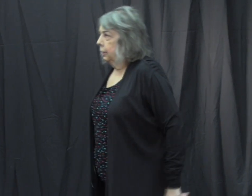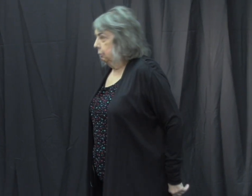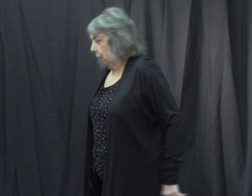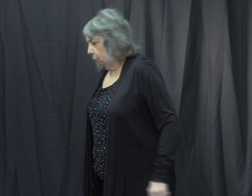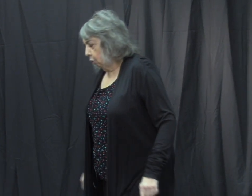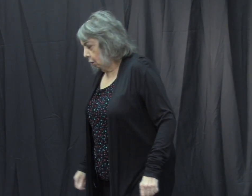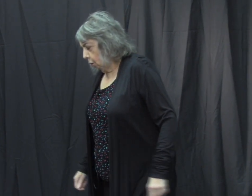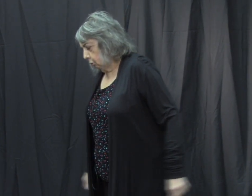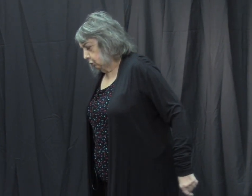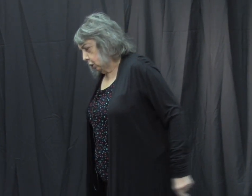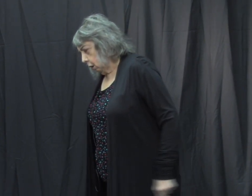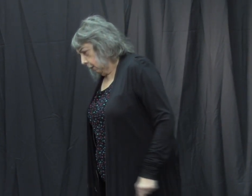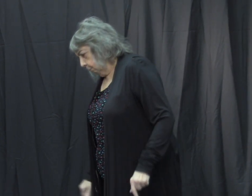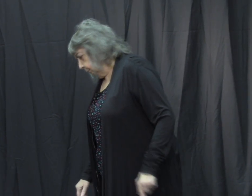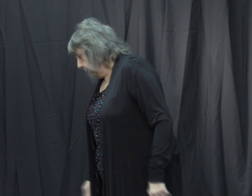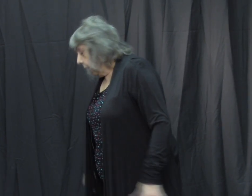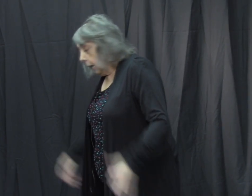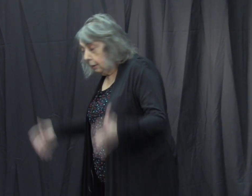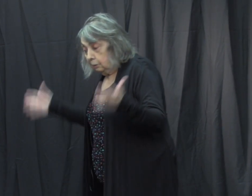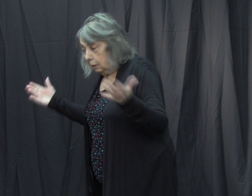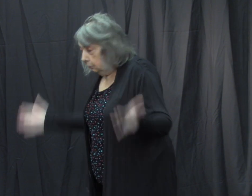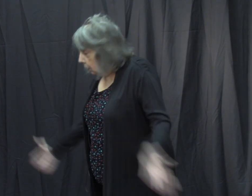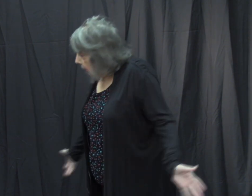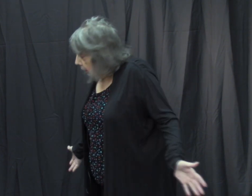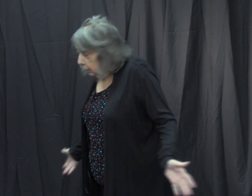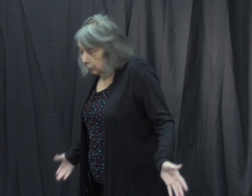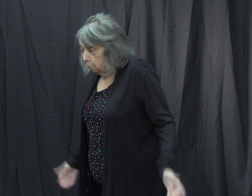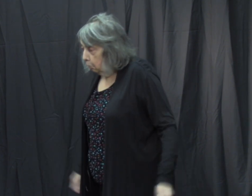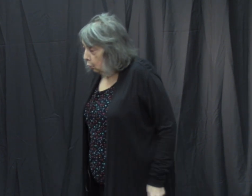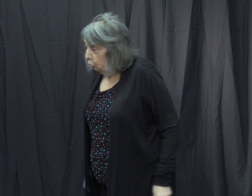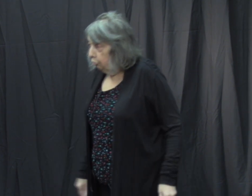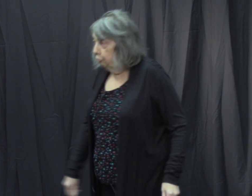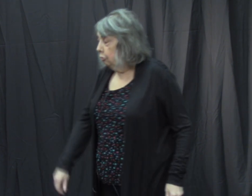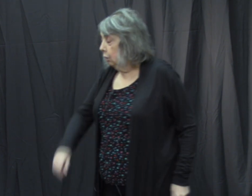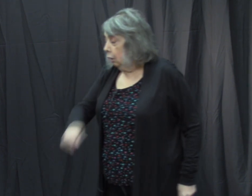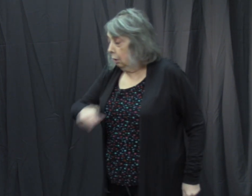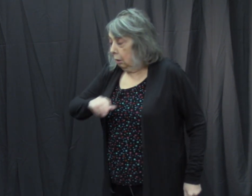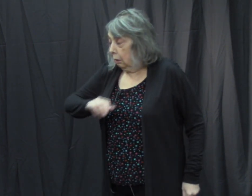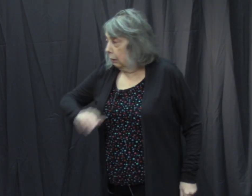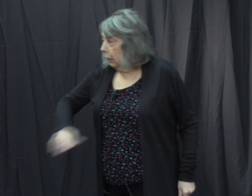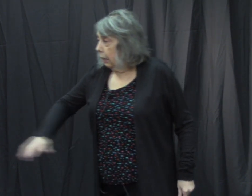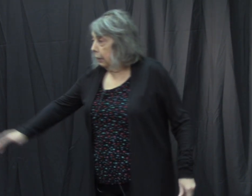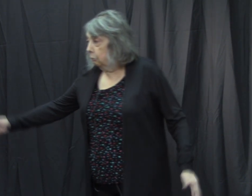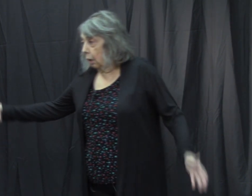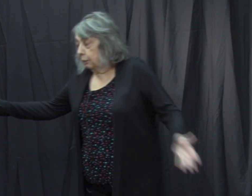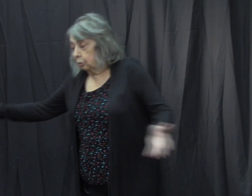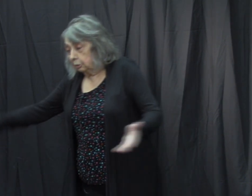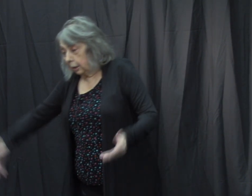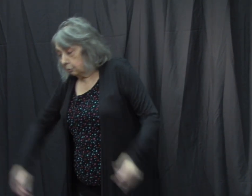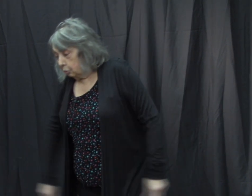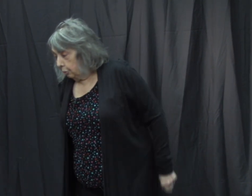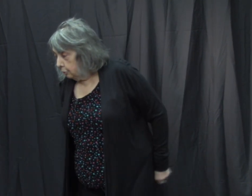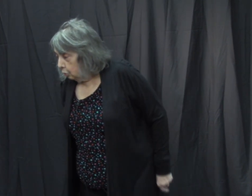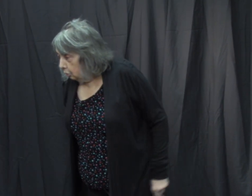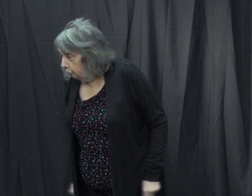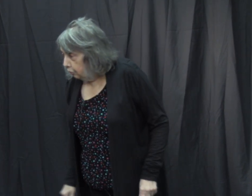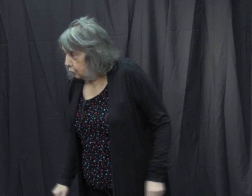a long time. And he didn't move, and I couldn't get to the tuna fish.